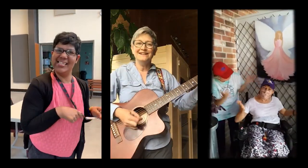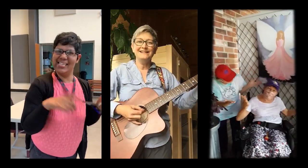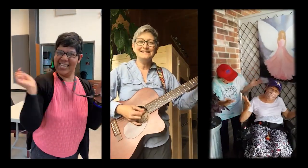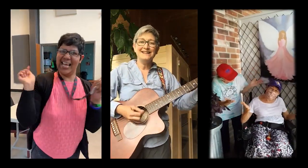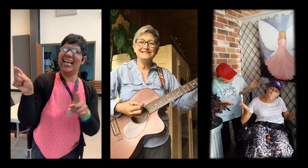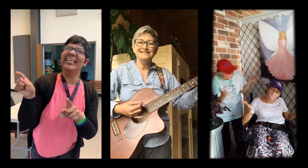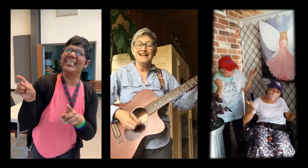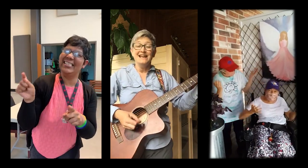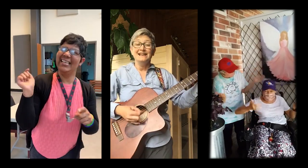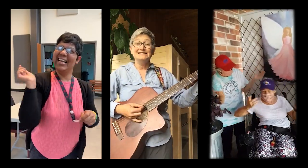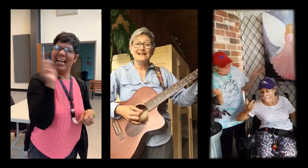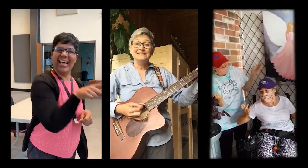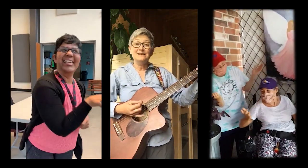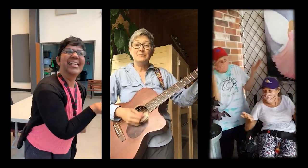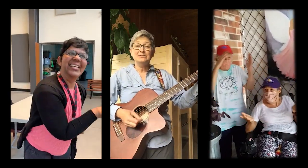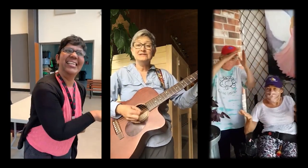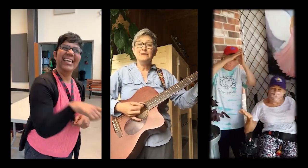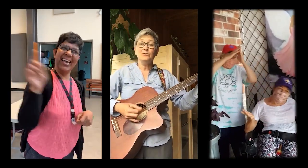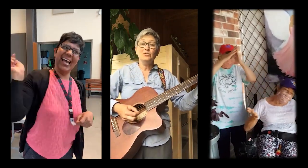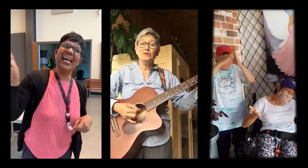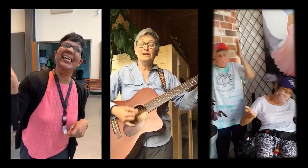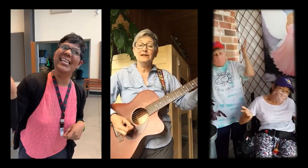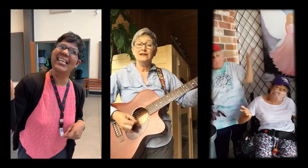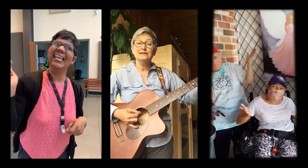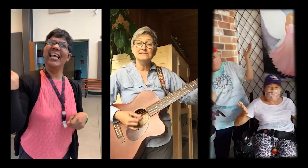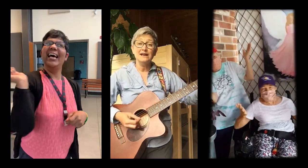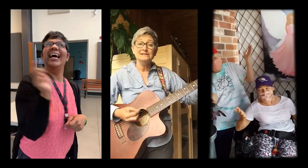us, it's us, it's us that builds